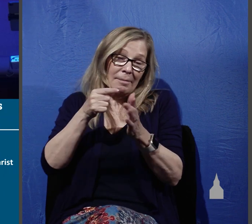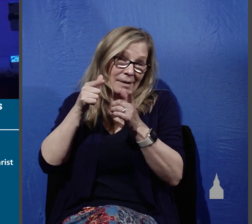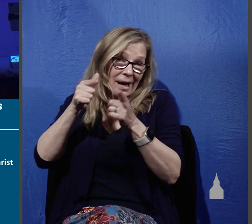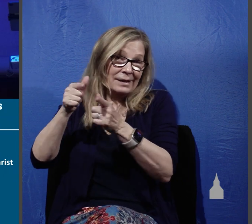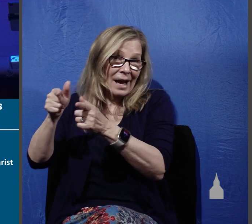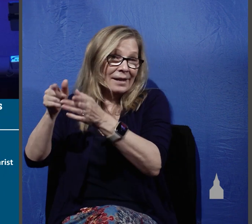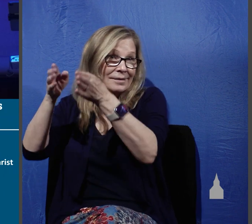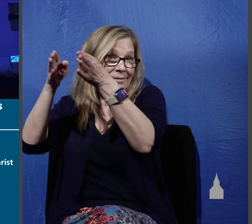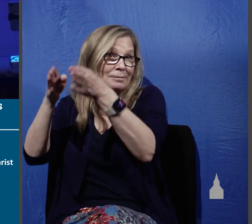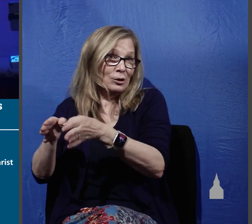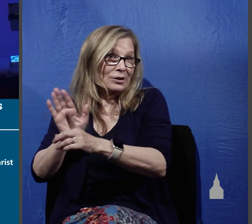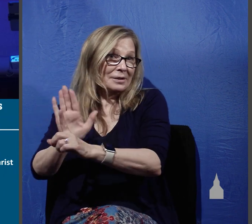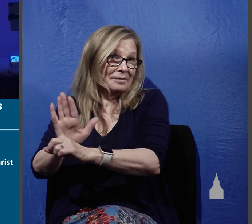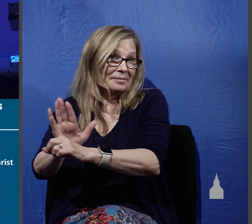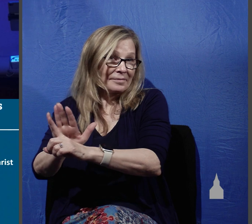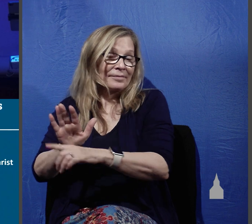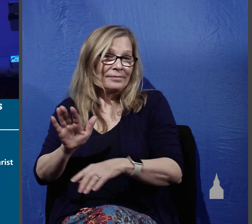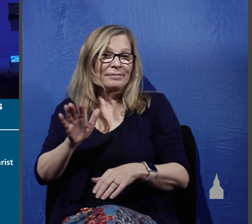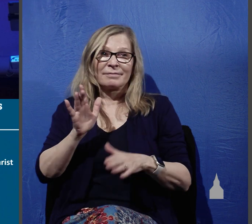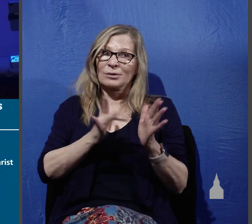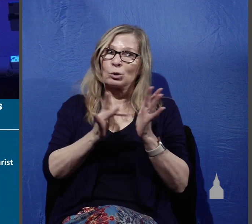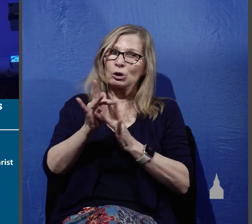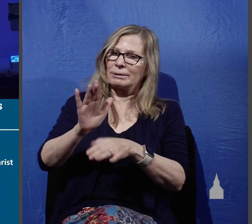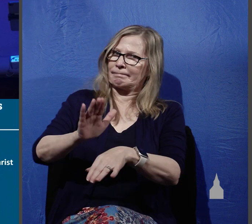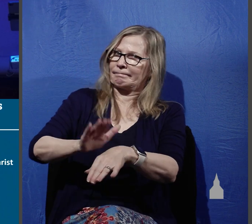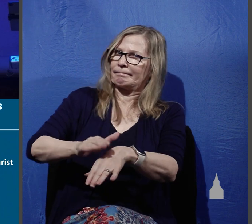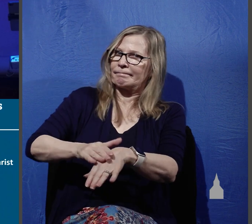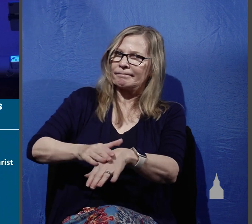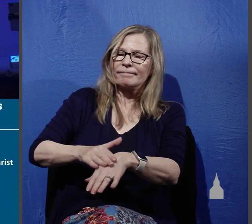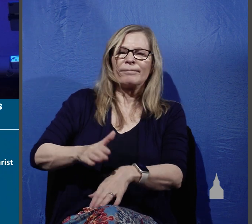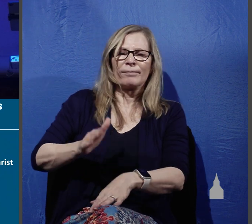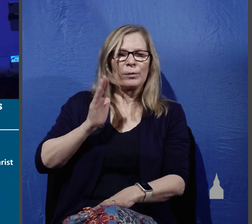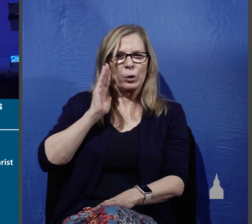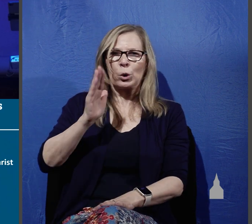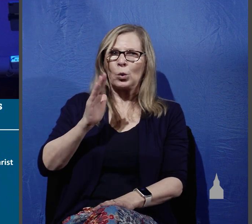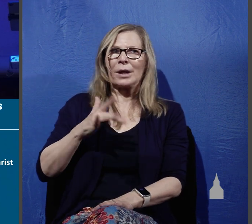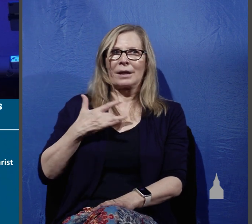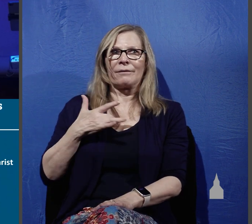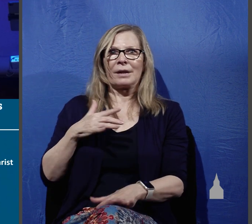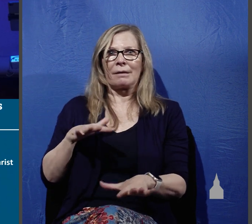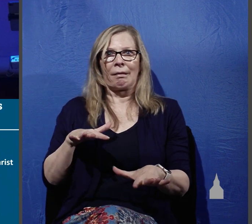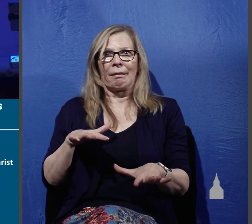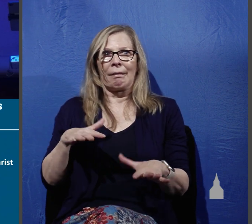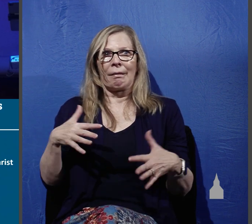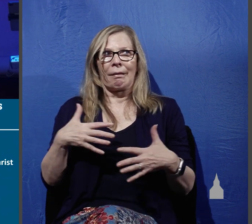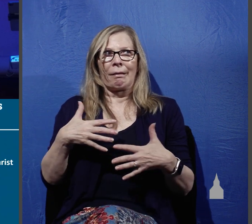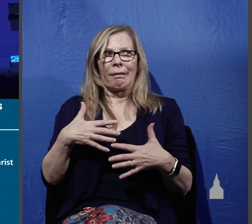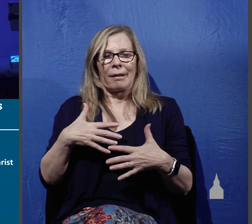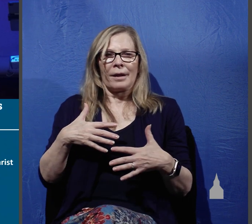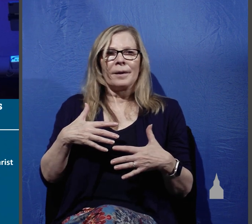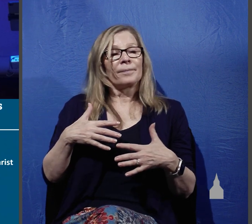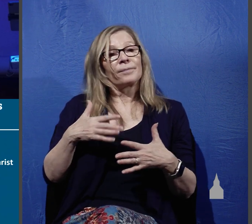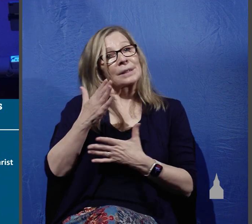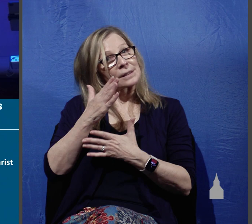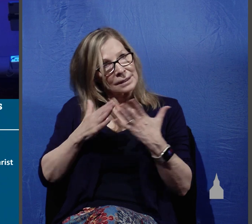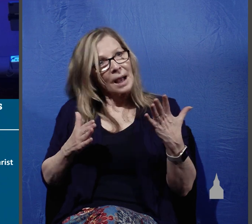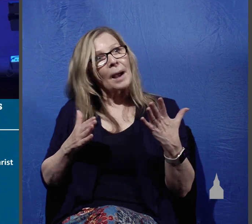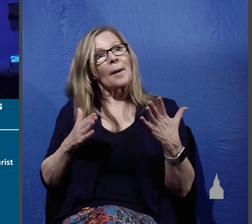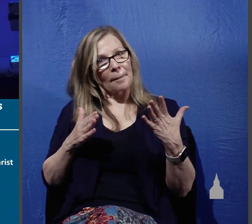gospel so Jesus warns them that they'll be very vulnerable to the attack of these savage wolves some of them no doubt would find